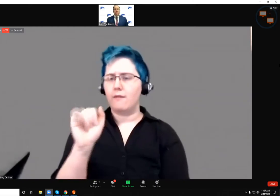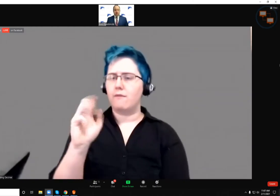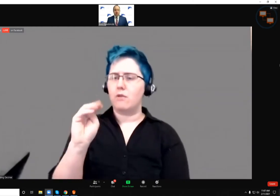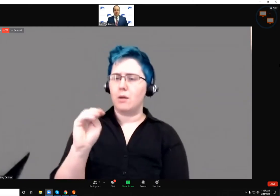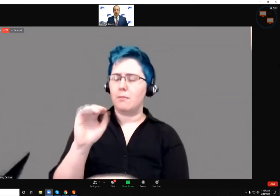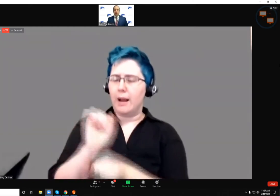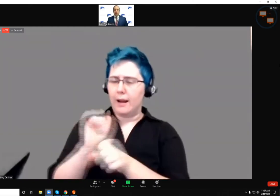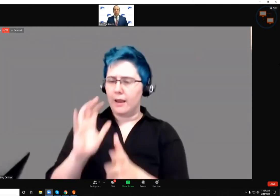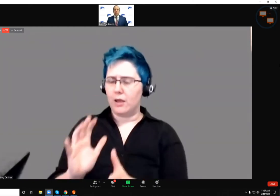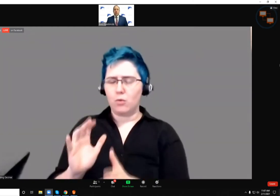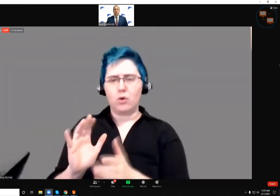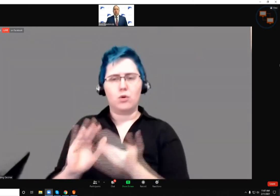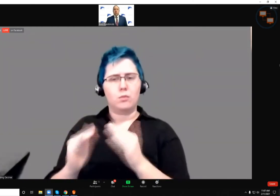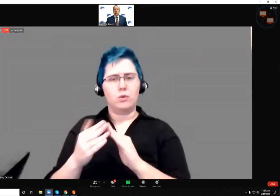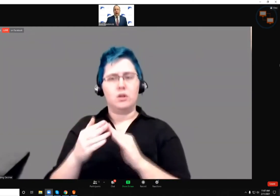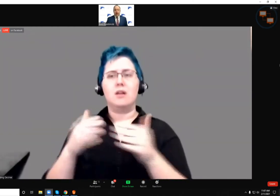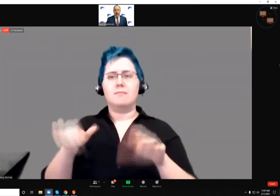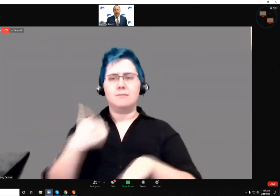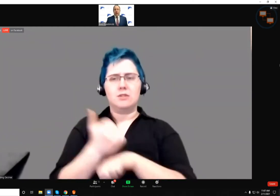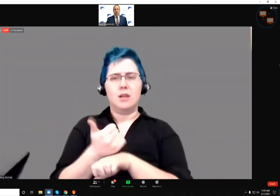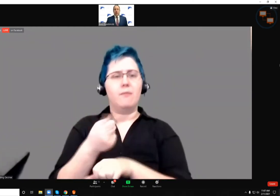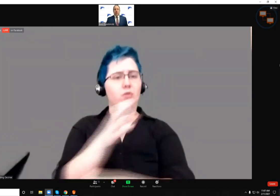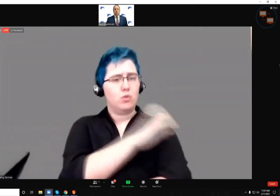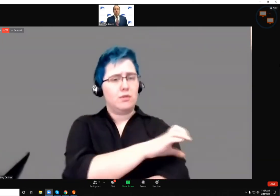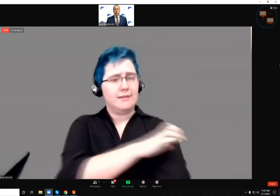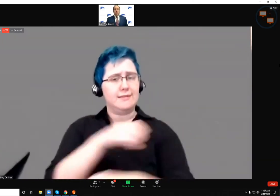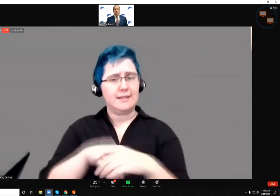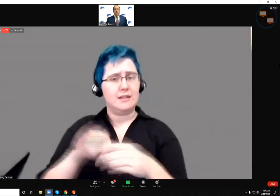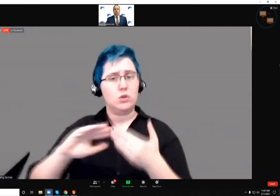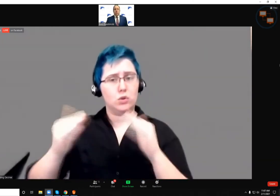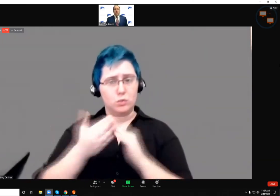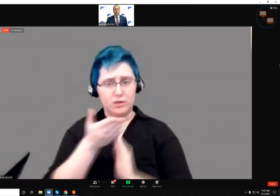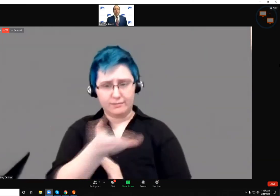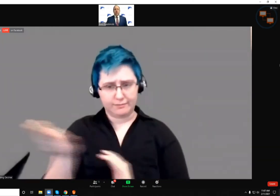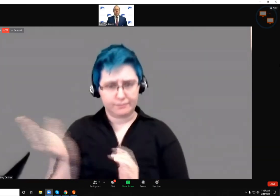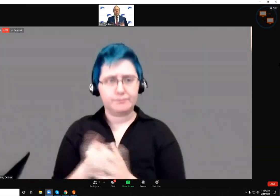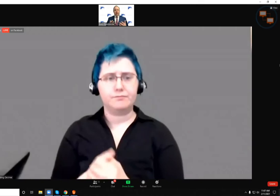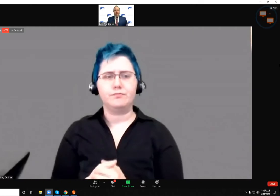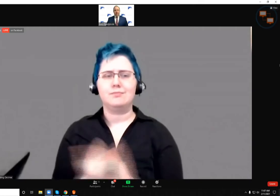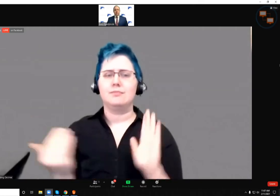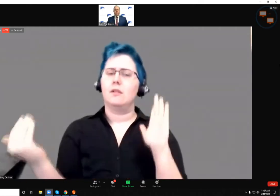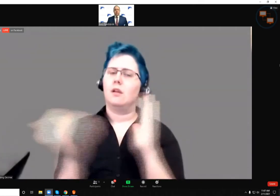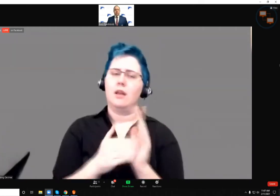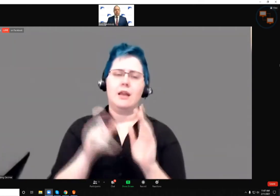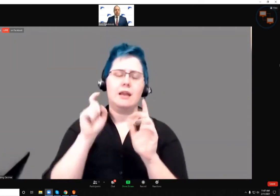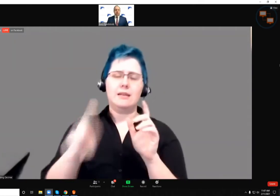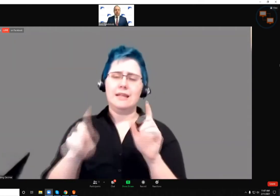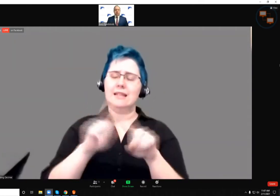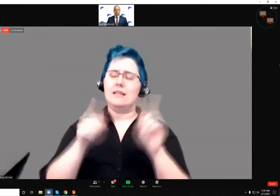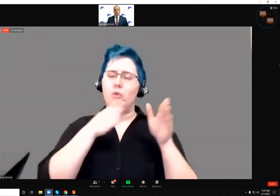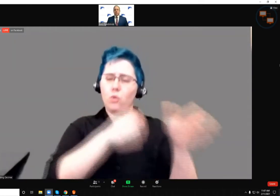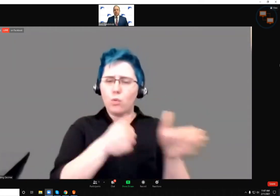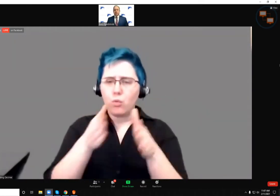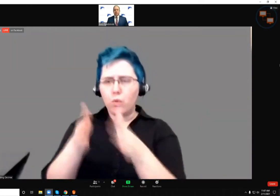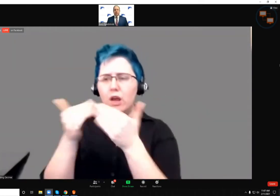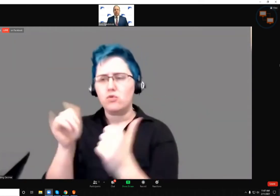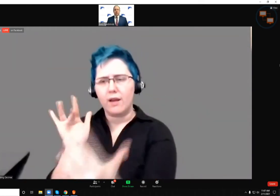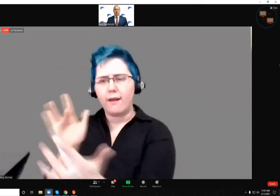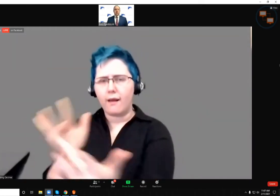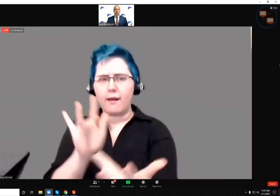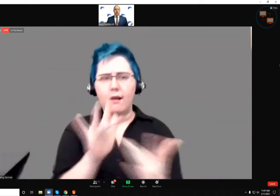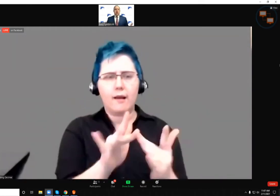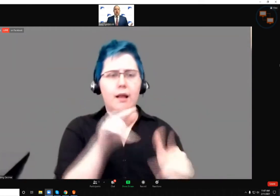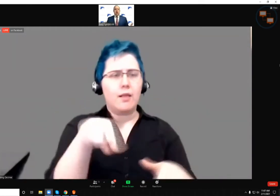in the community. So again, we, we, we need multiple avenues to make sure that we're reaching into those underserved